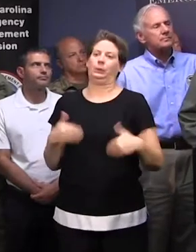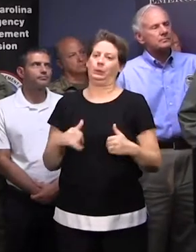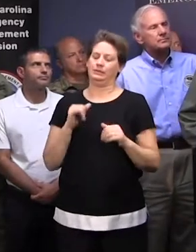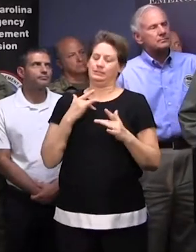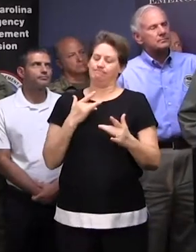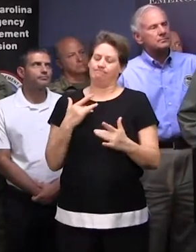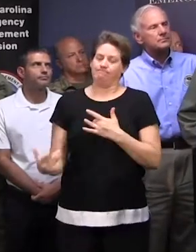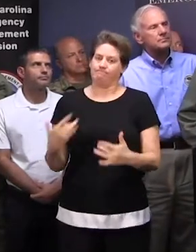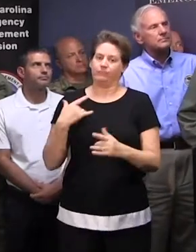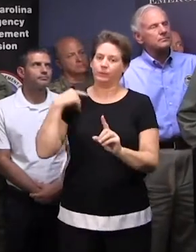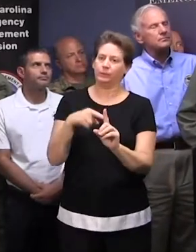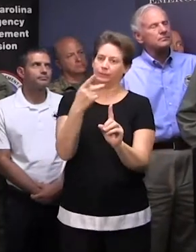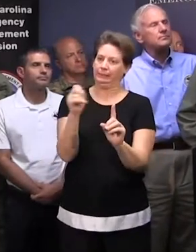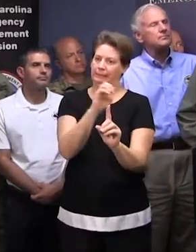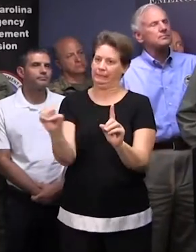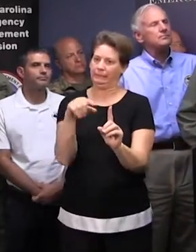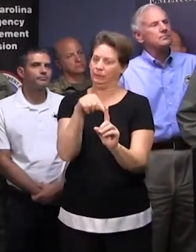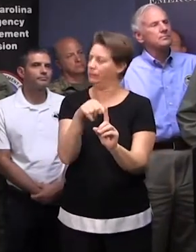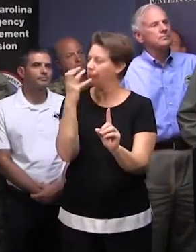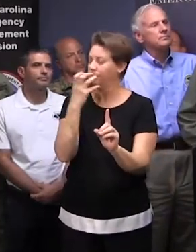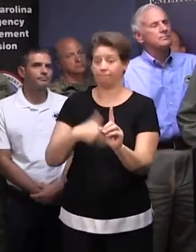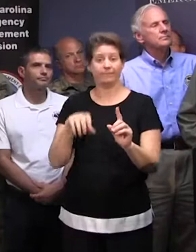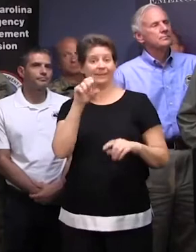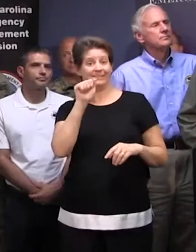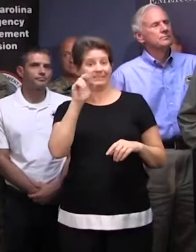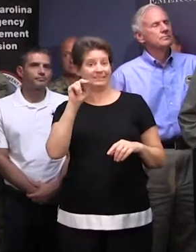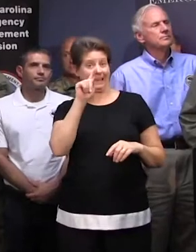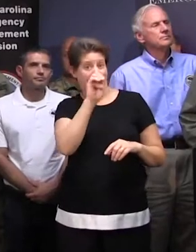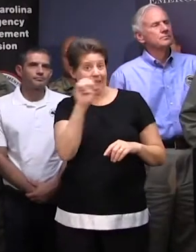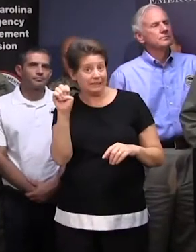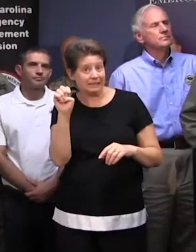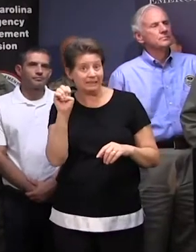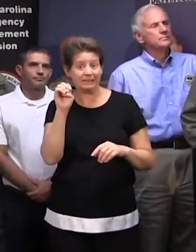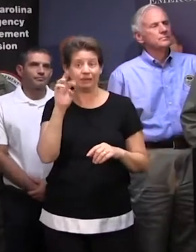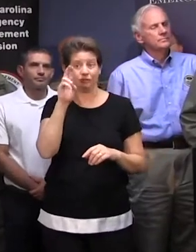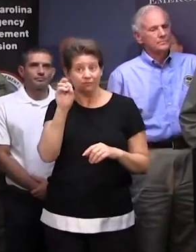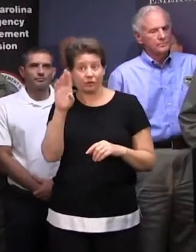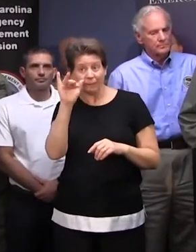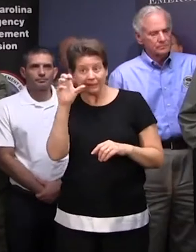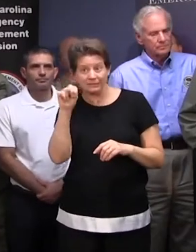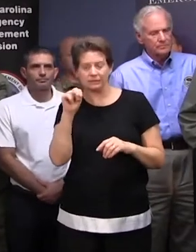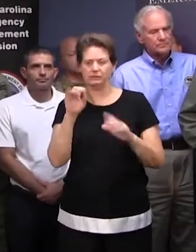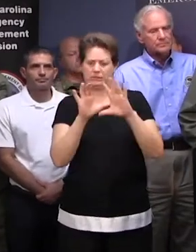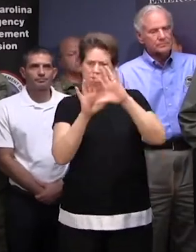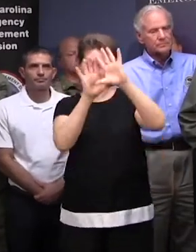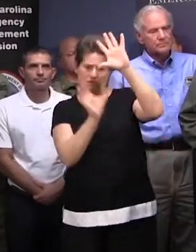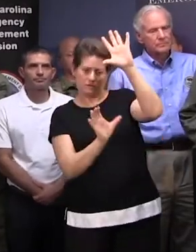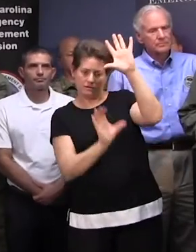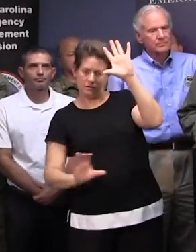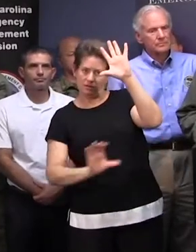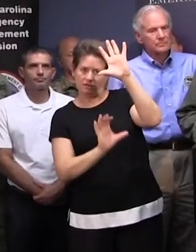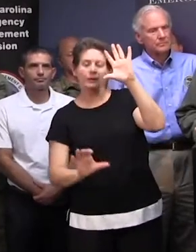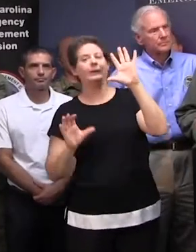is our greatest concern. We are looking at the Santee River Basin now as well, especially that lower part of the Santee River Basin.